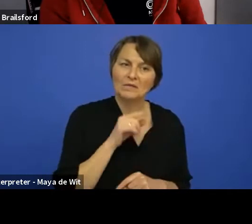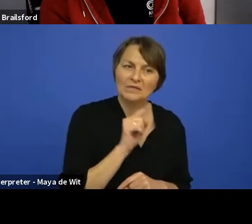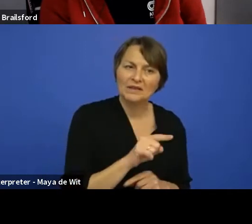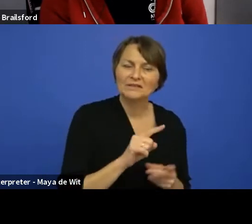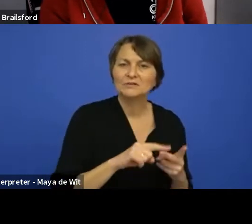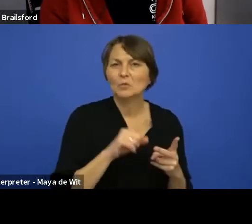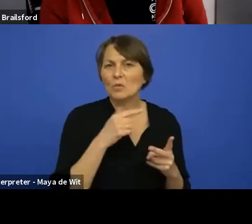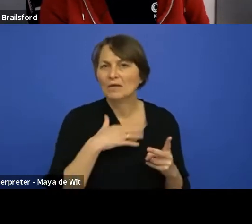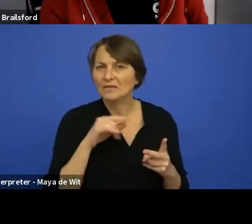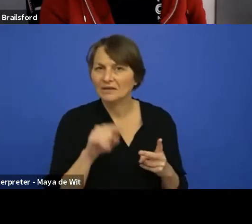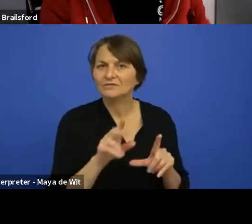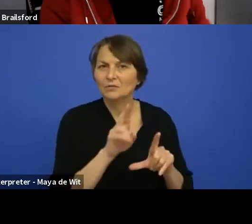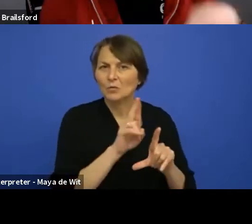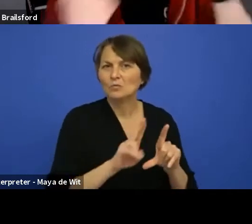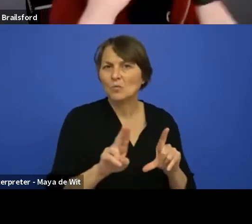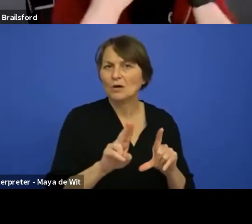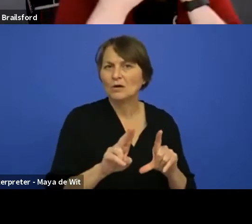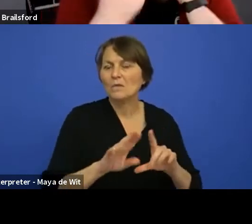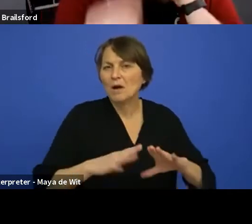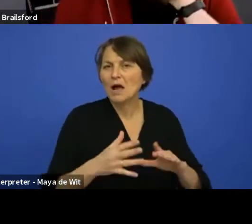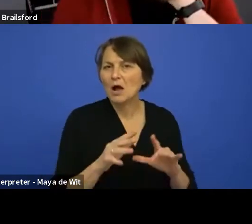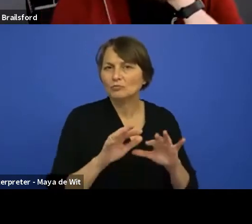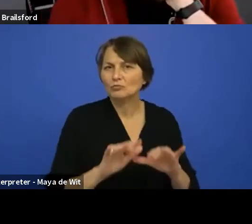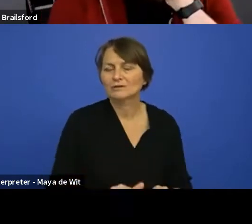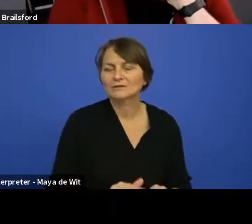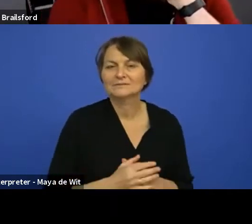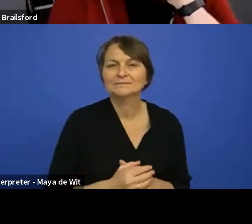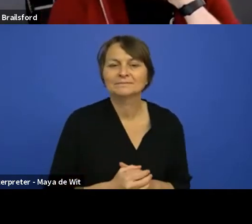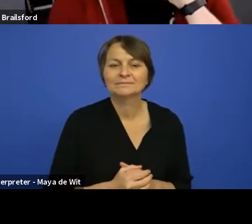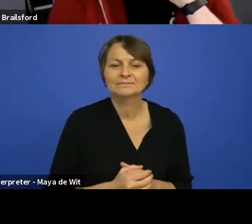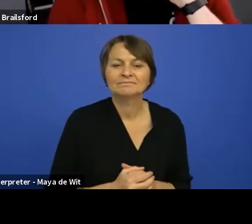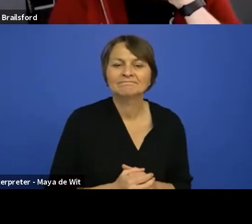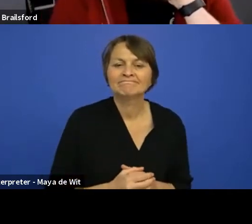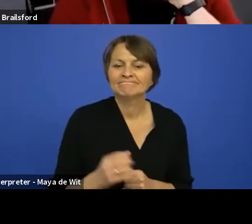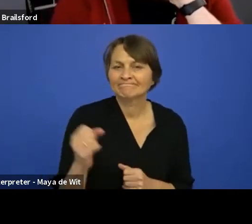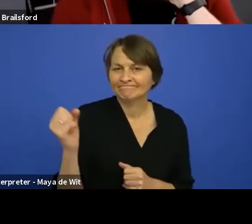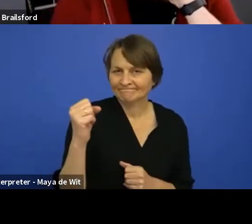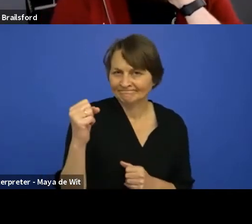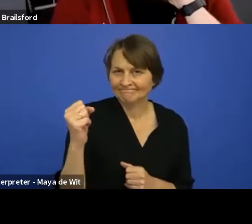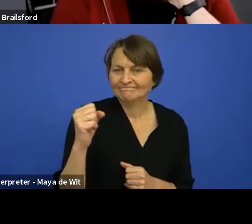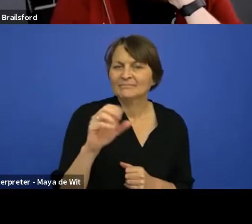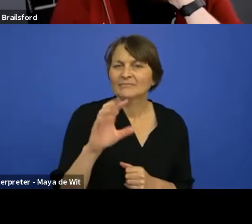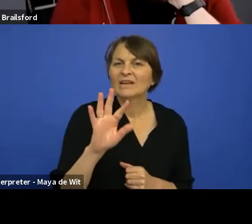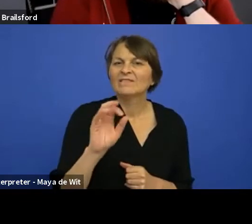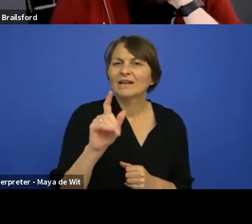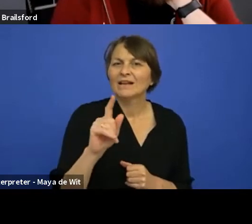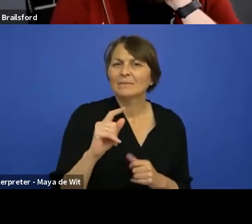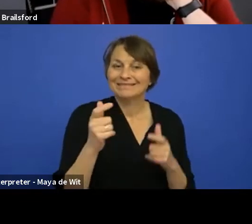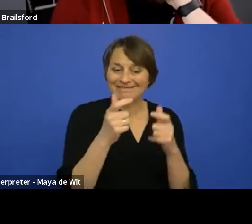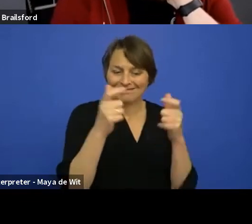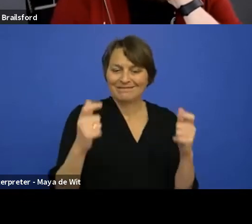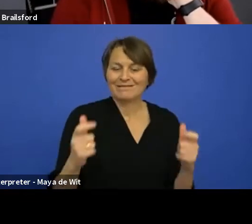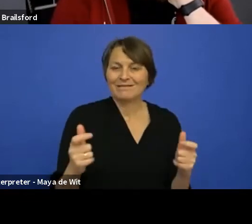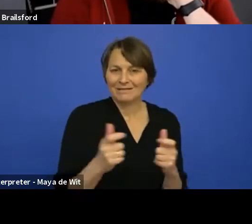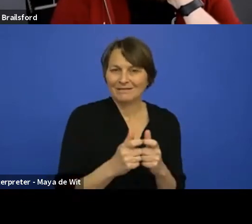Yeah. So we were using, uh, this, uh, framework called lit for the UI library and, uh,